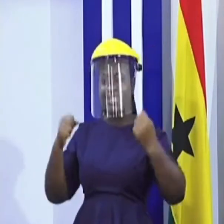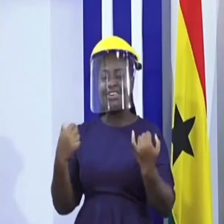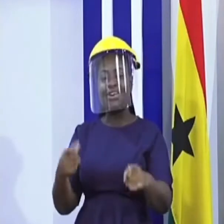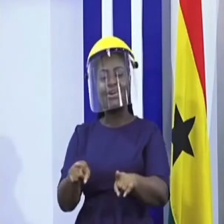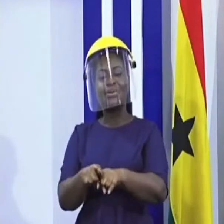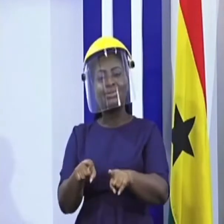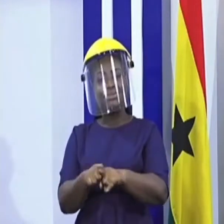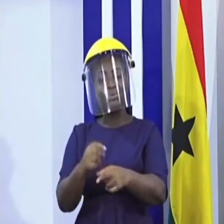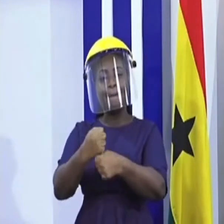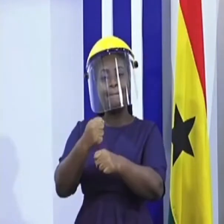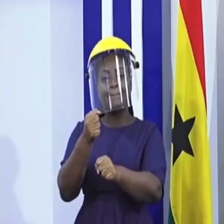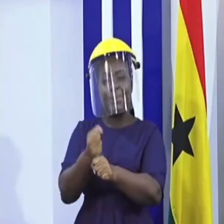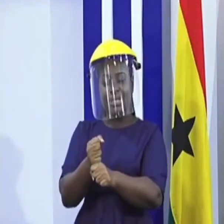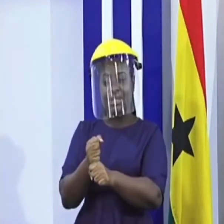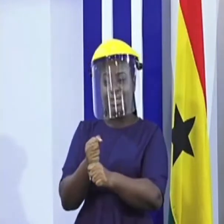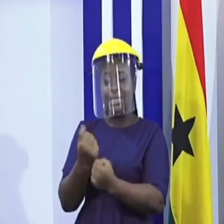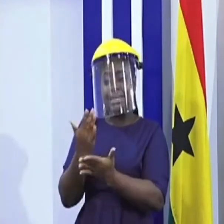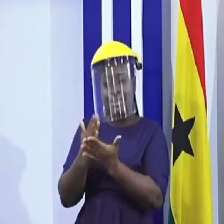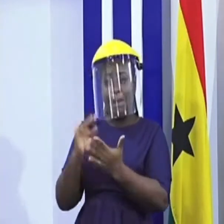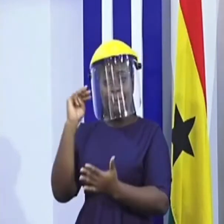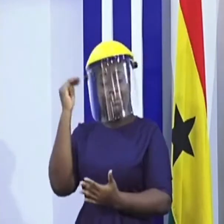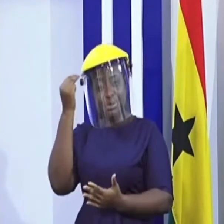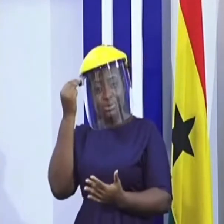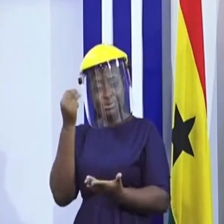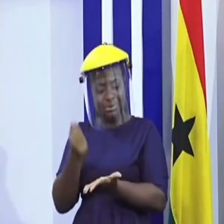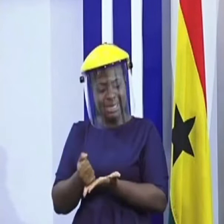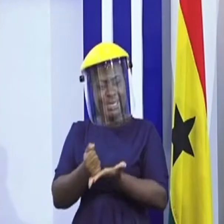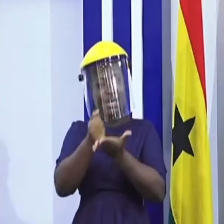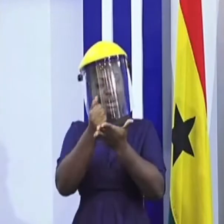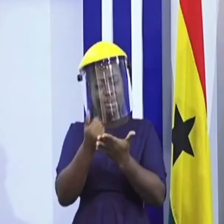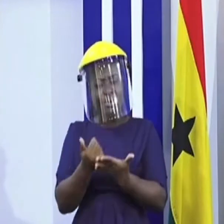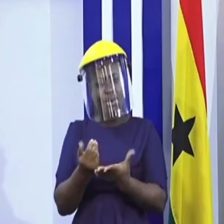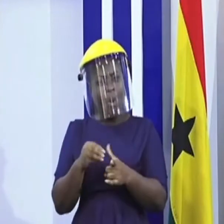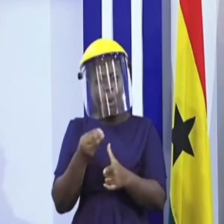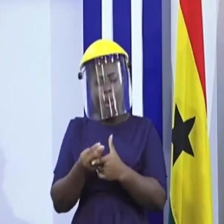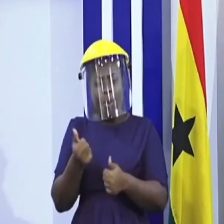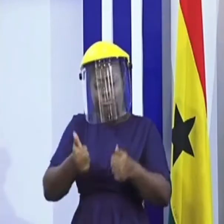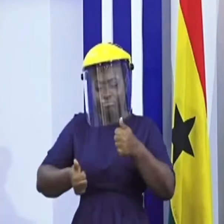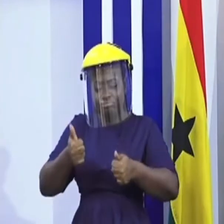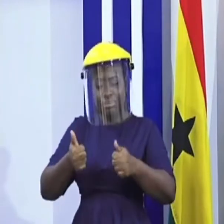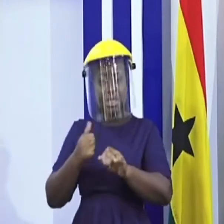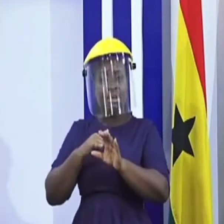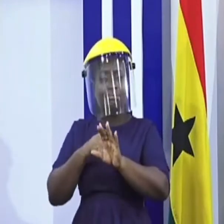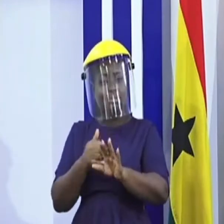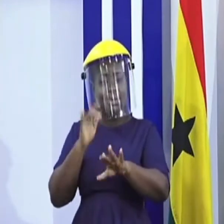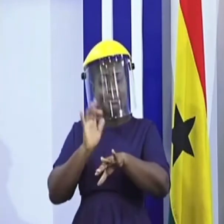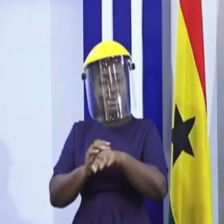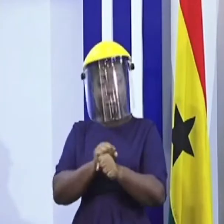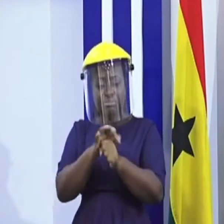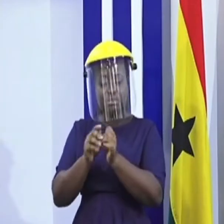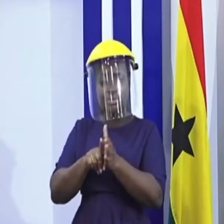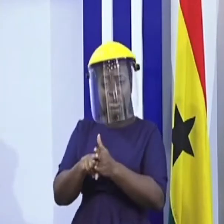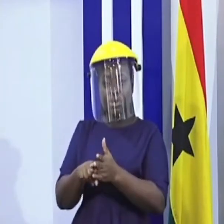constituted an inter-ministerial committee to assess the impact of COVID-19 on the tourism and